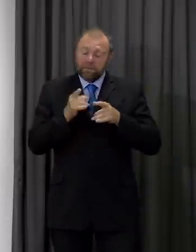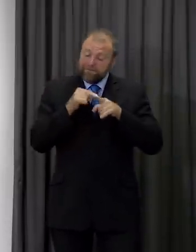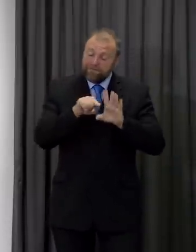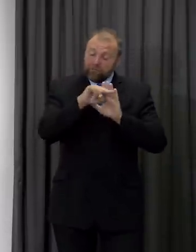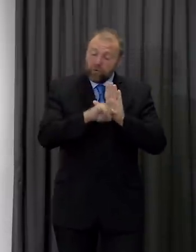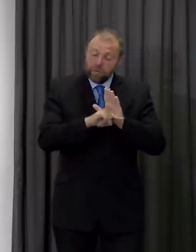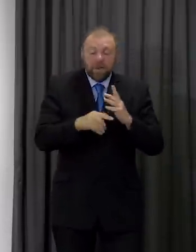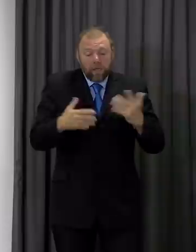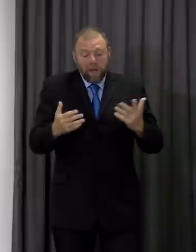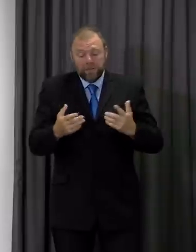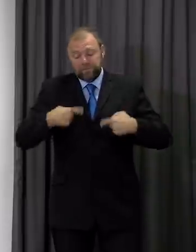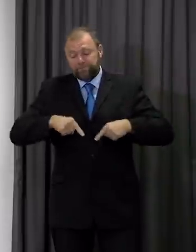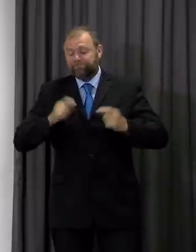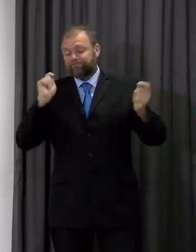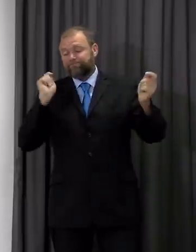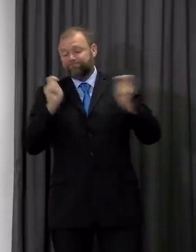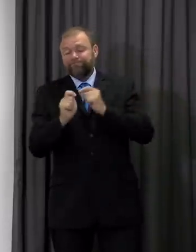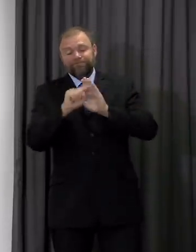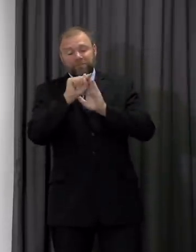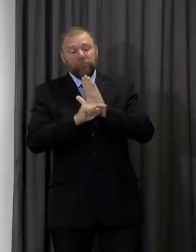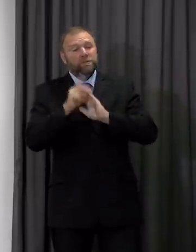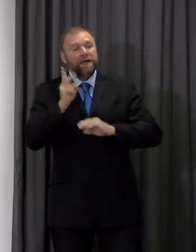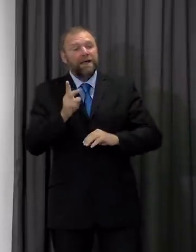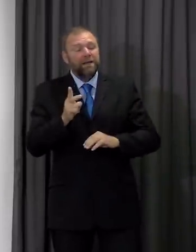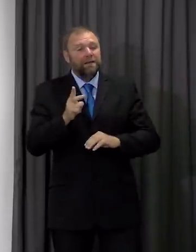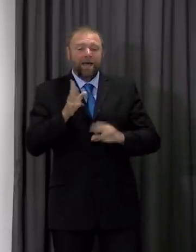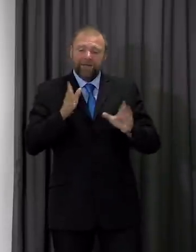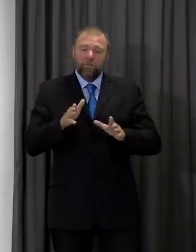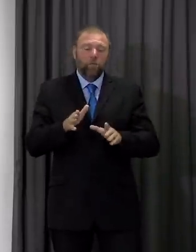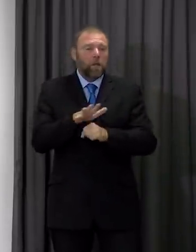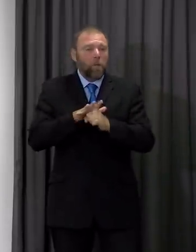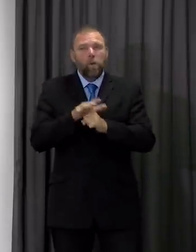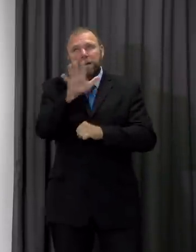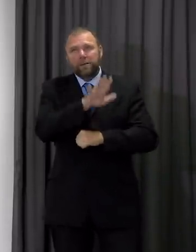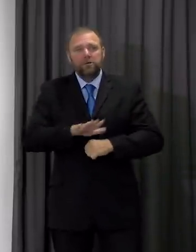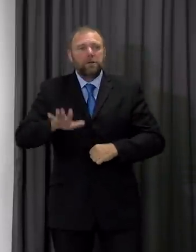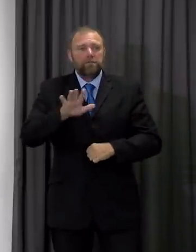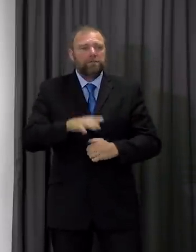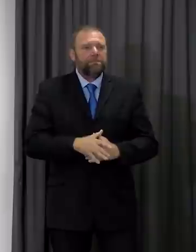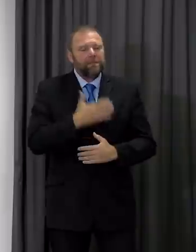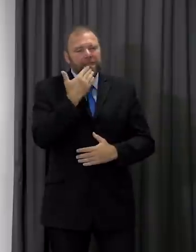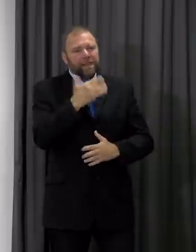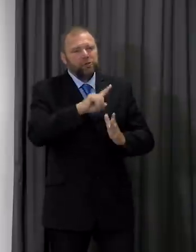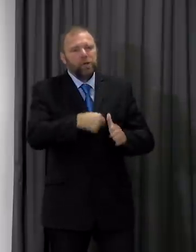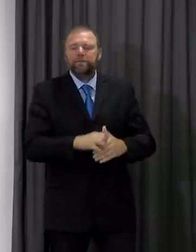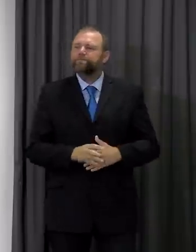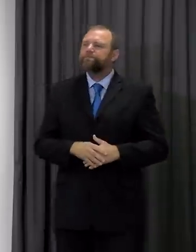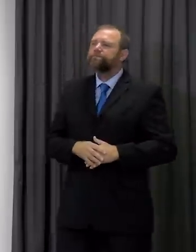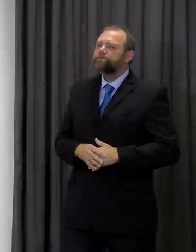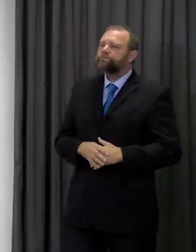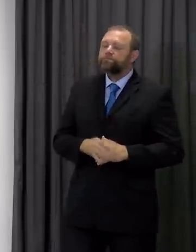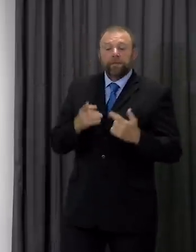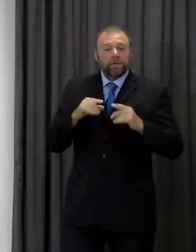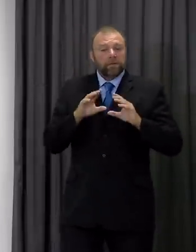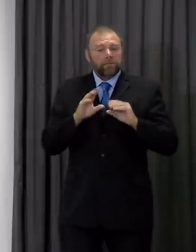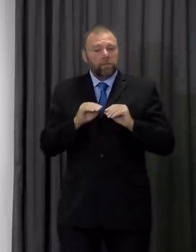may well have to take further steps on local or potentially national lockdown measures thank you Jonathan we're finishing now with